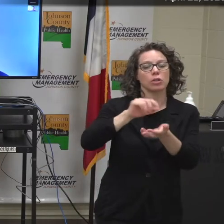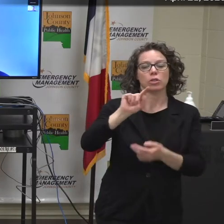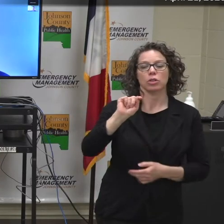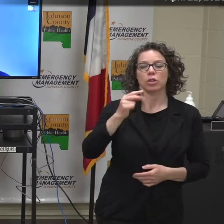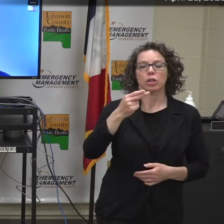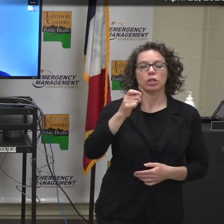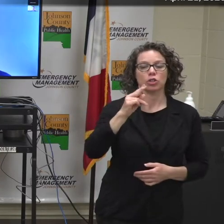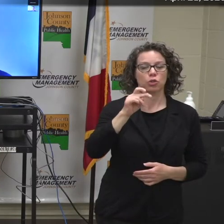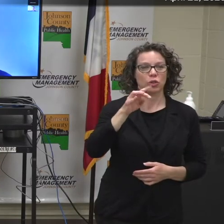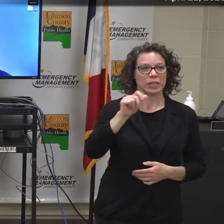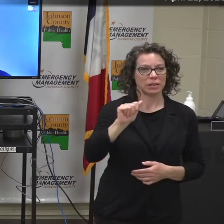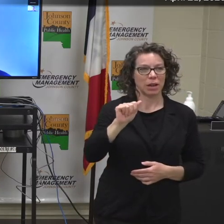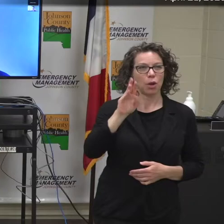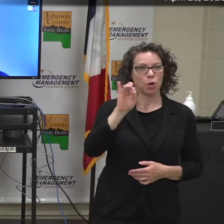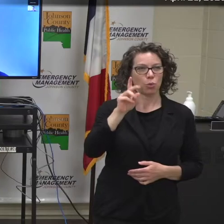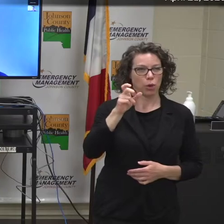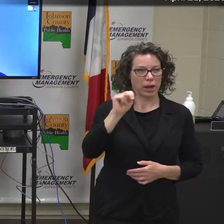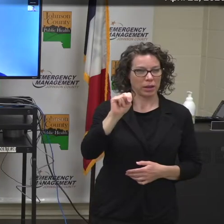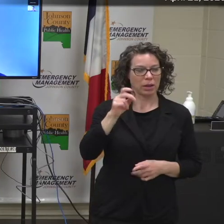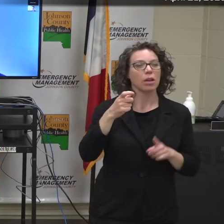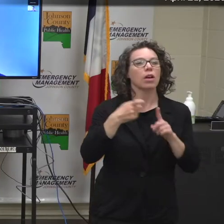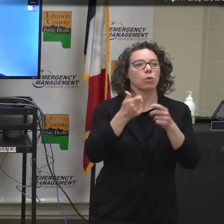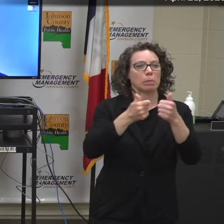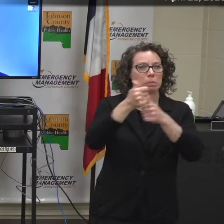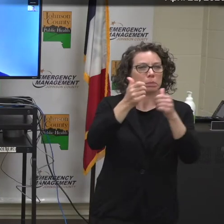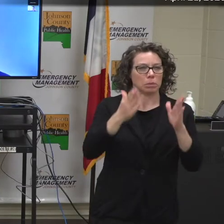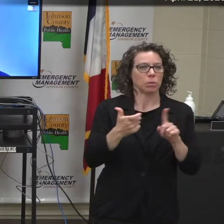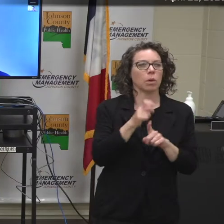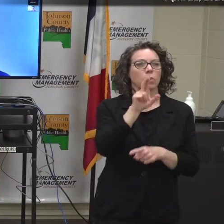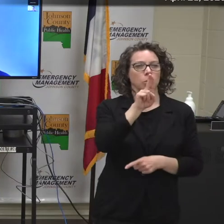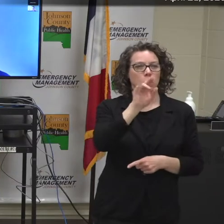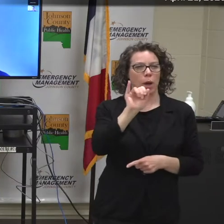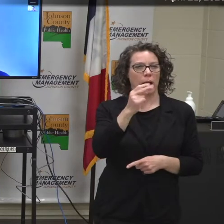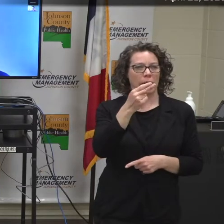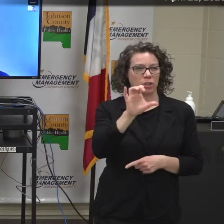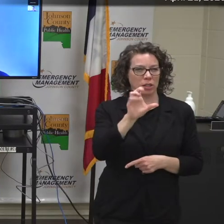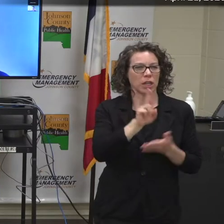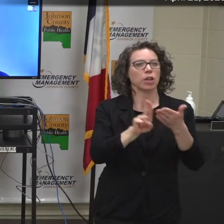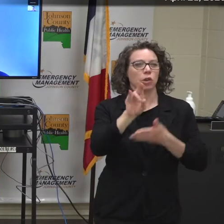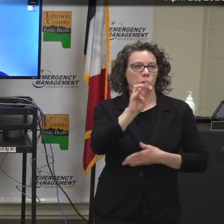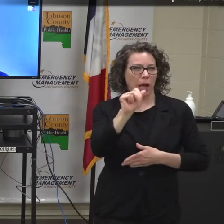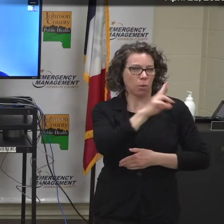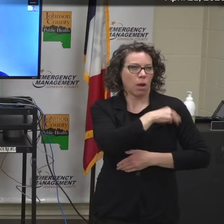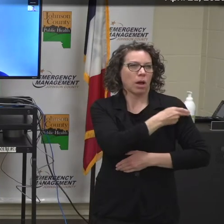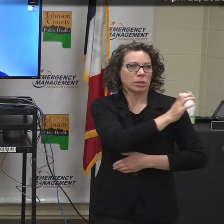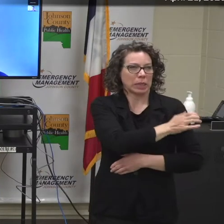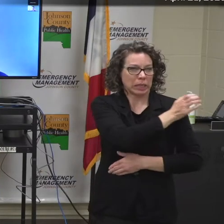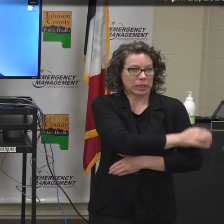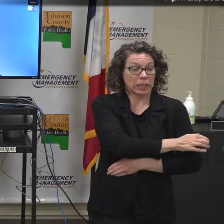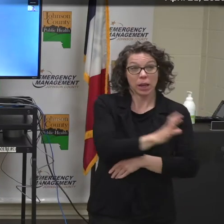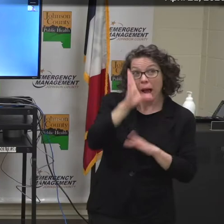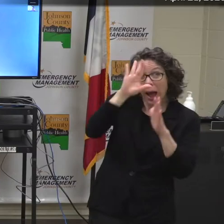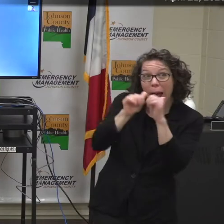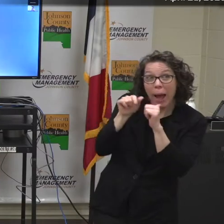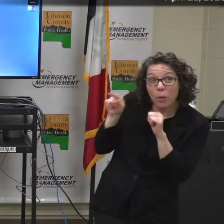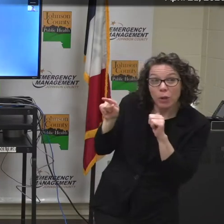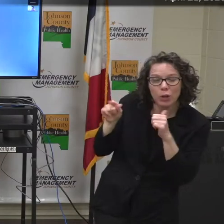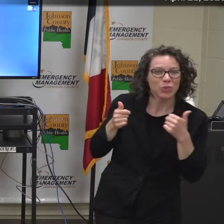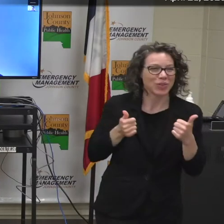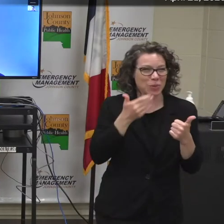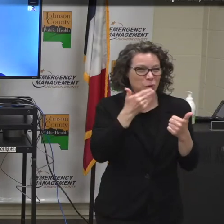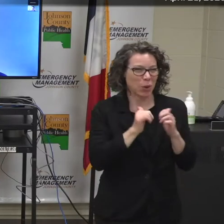Medical Officer, University of Iowa Hospitals and Clinics. Hi, Dr. Brennan. How are you doing today? I'm good. How are you?